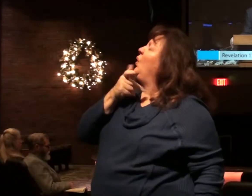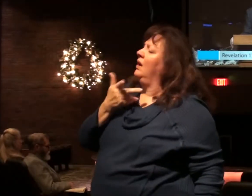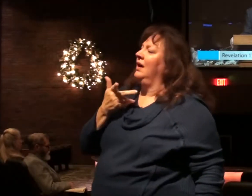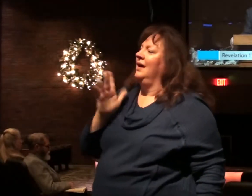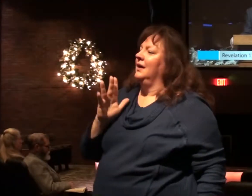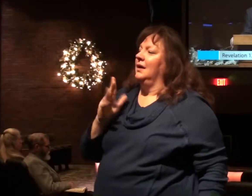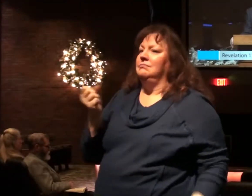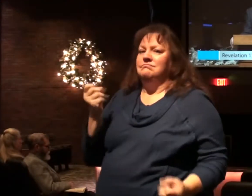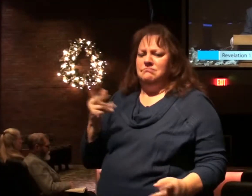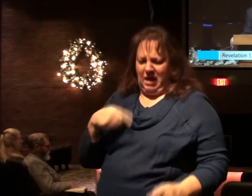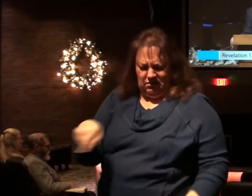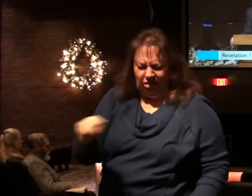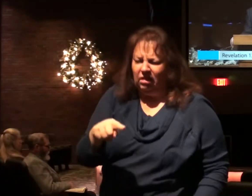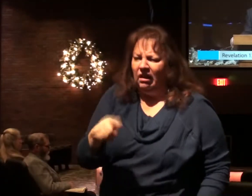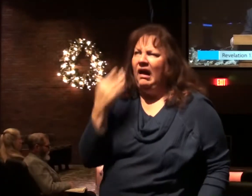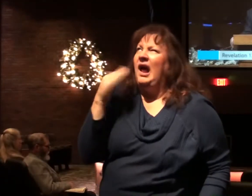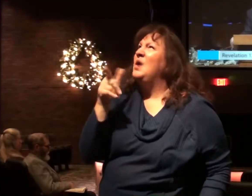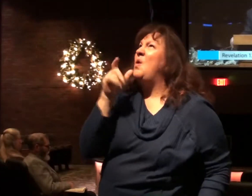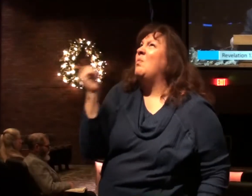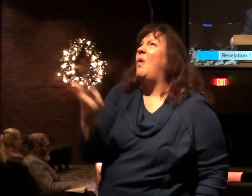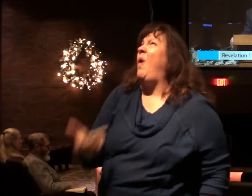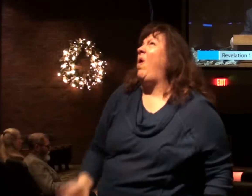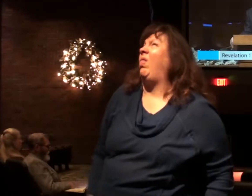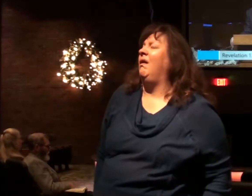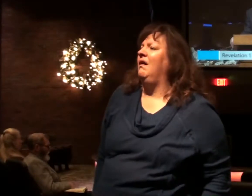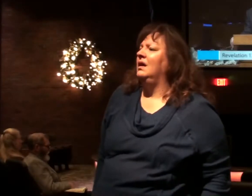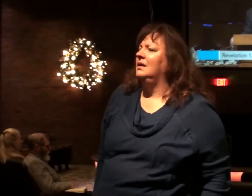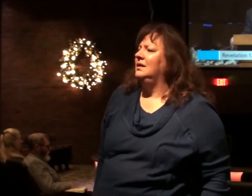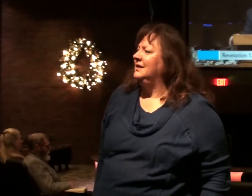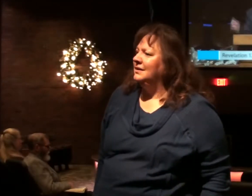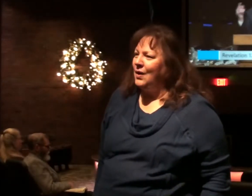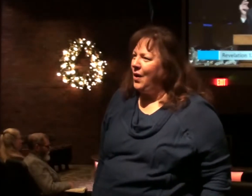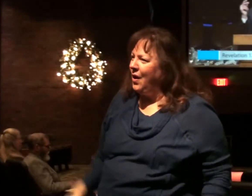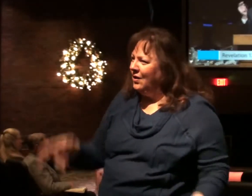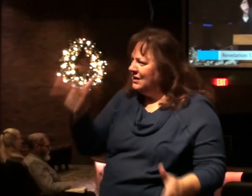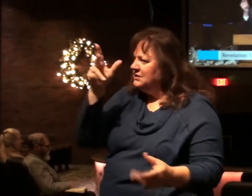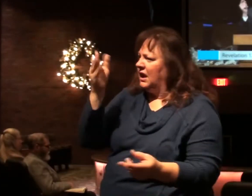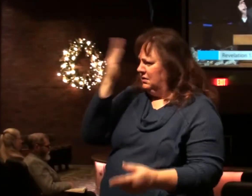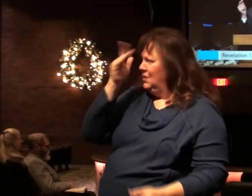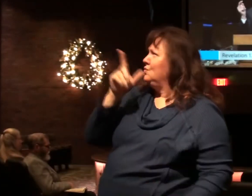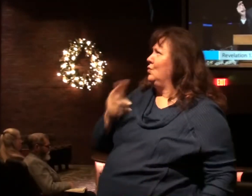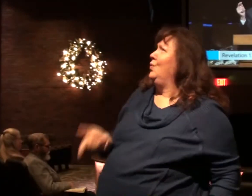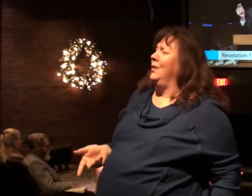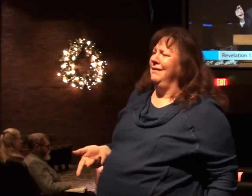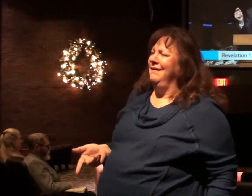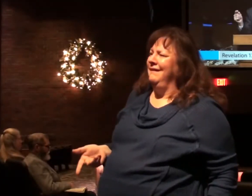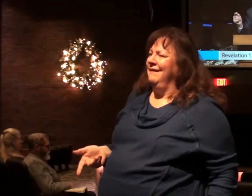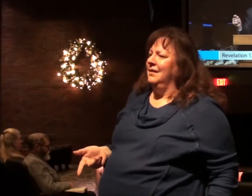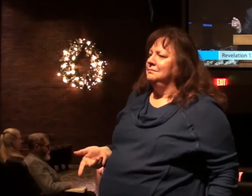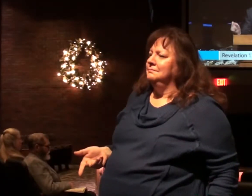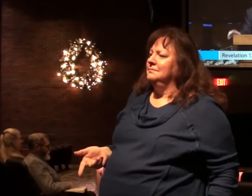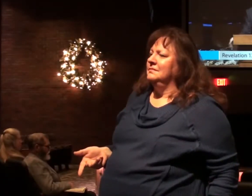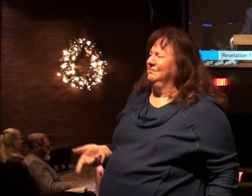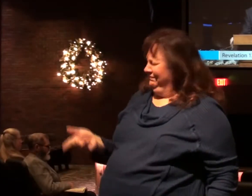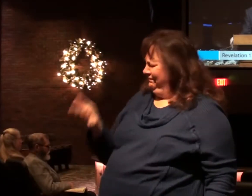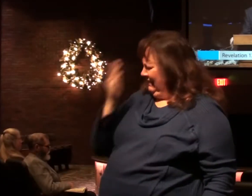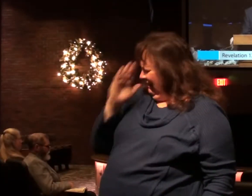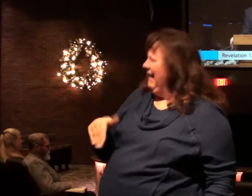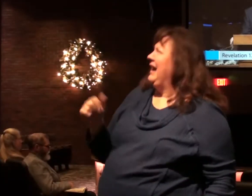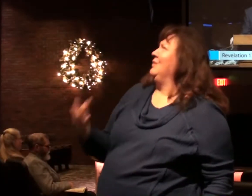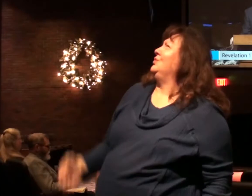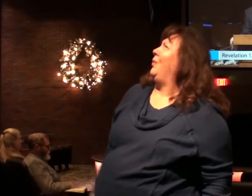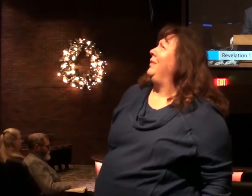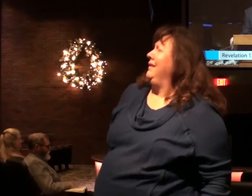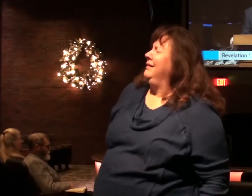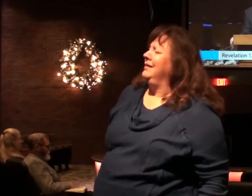There's a lot of people down there. I don't know everybody. Satan's right on it. Of course I know Job.